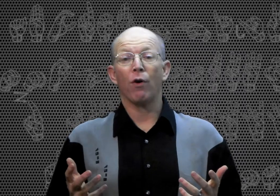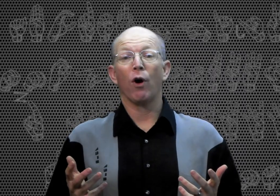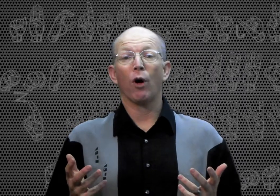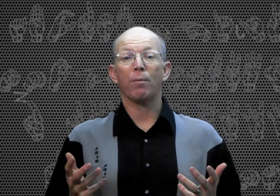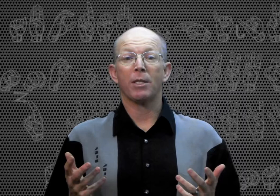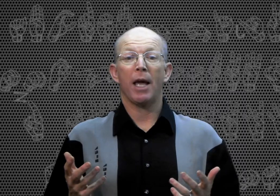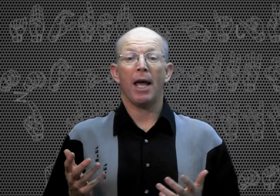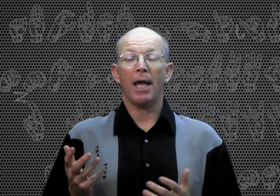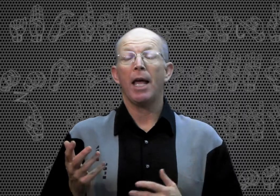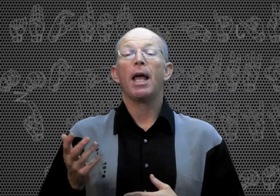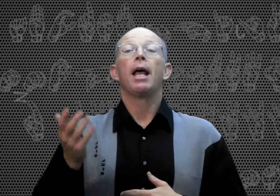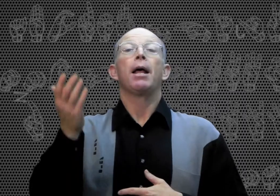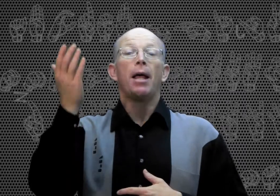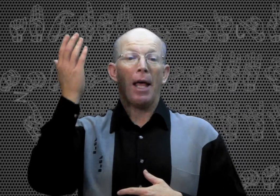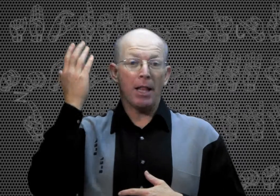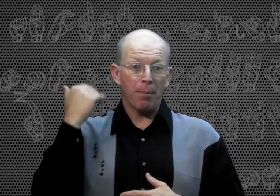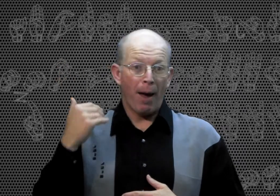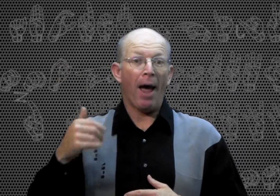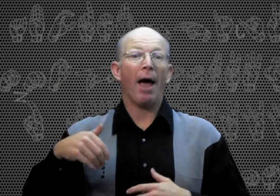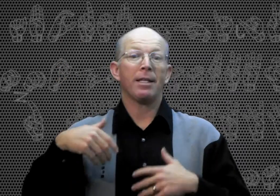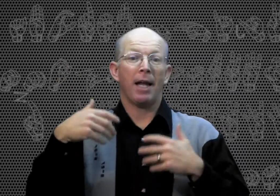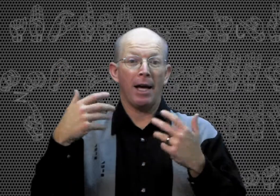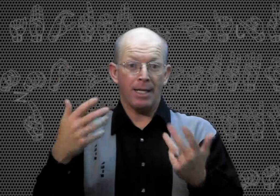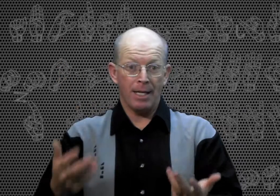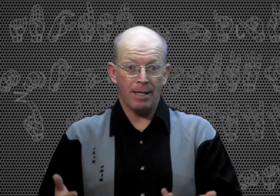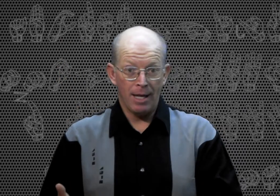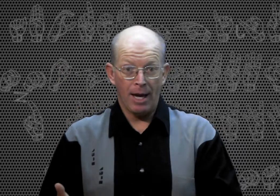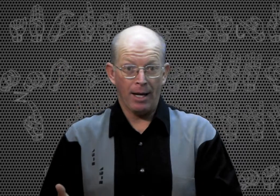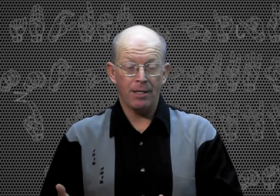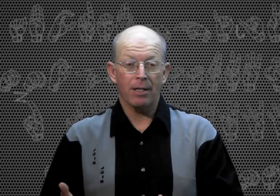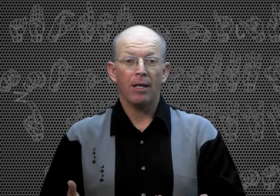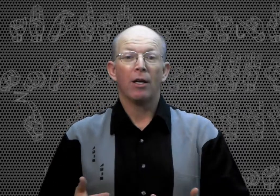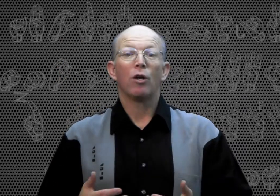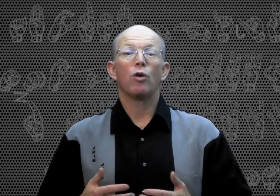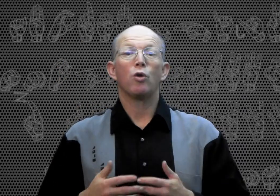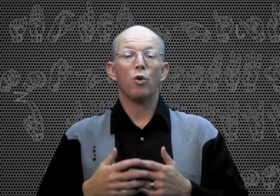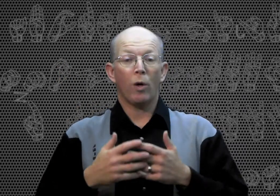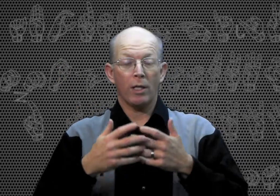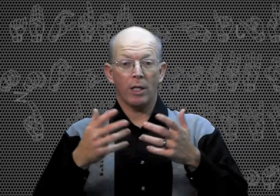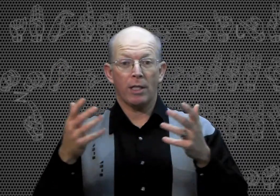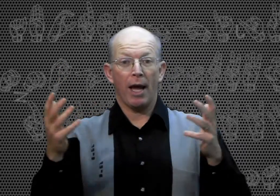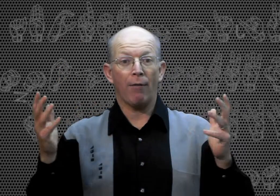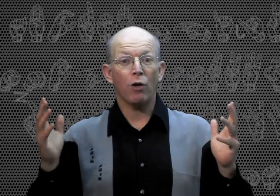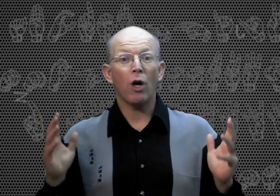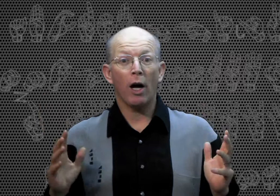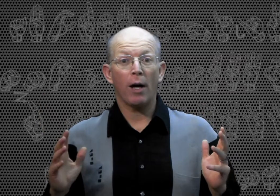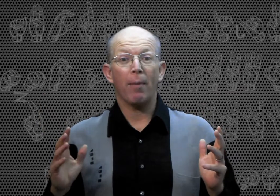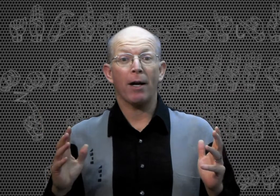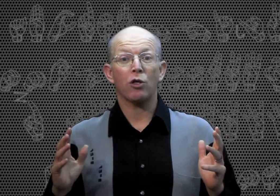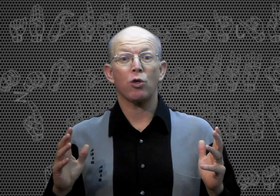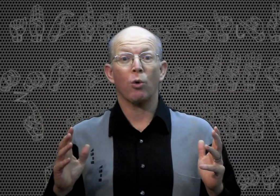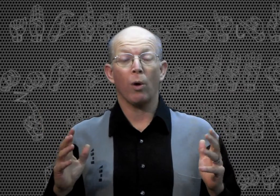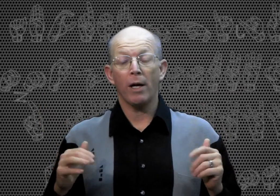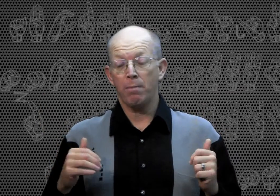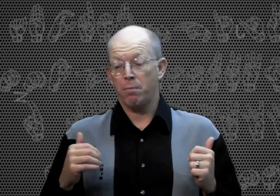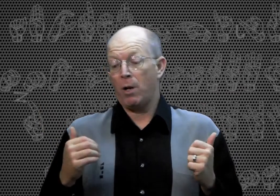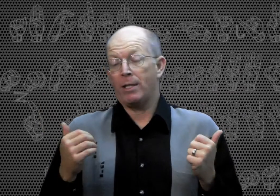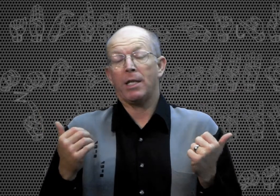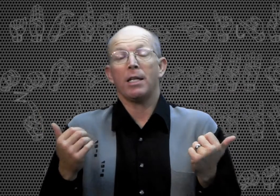verb, say, in the past, I did this. You can just say, if you're talking about a story, let's say